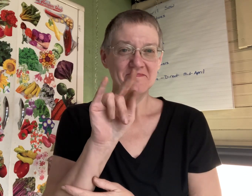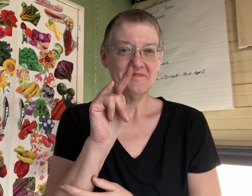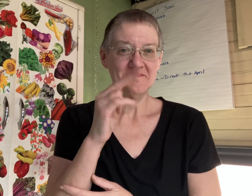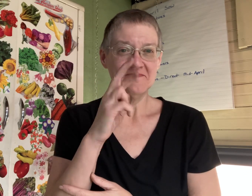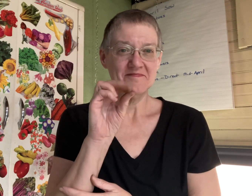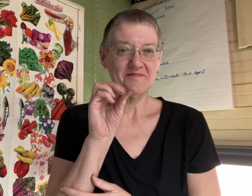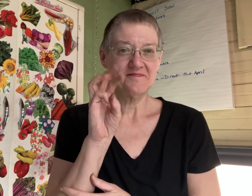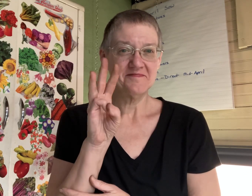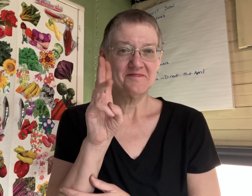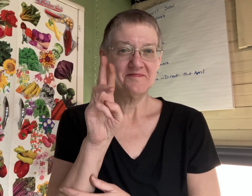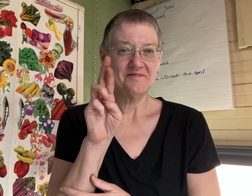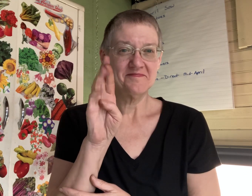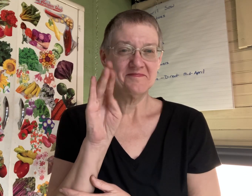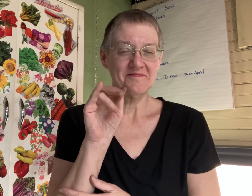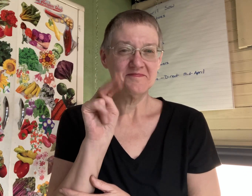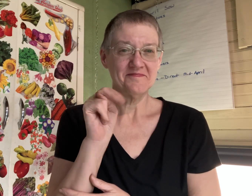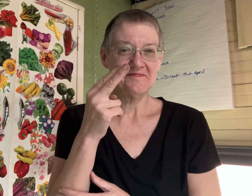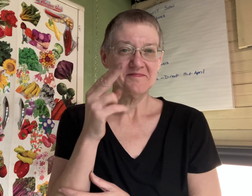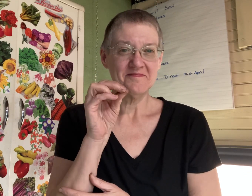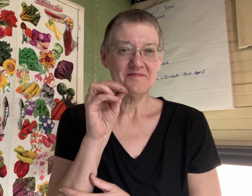withrow urban homestead